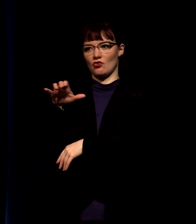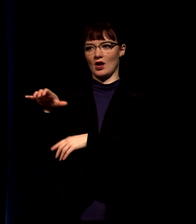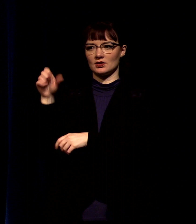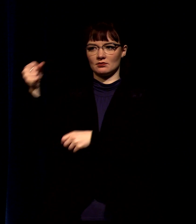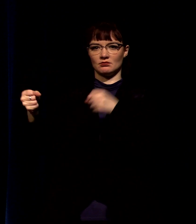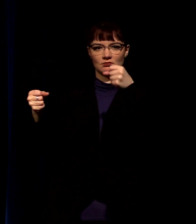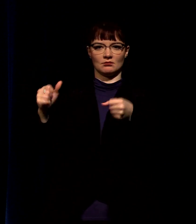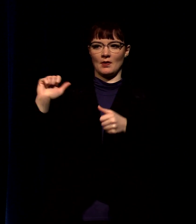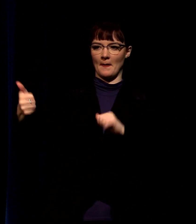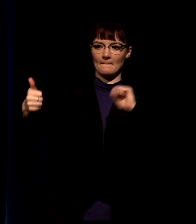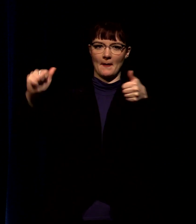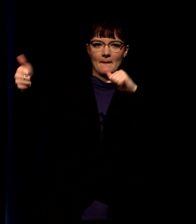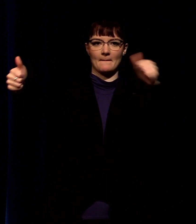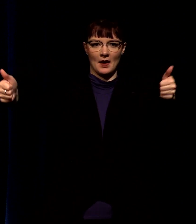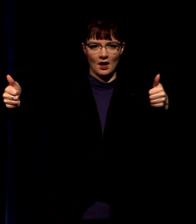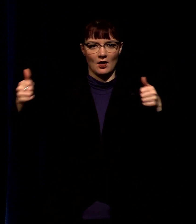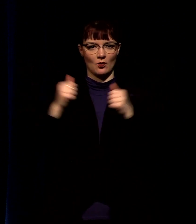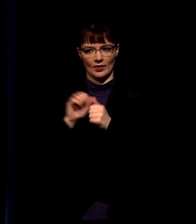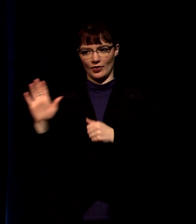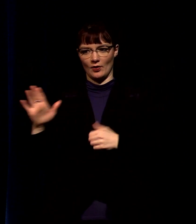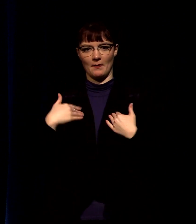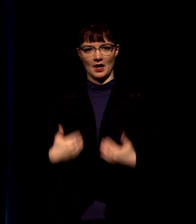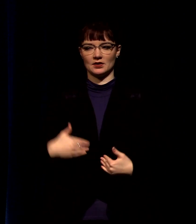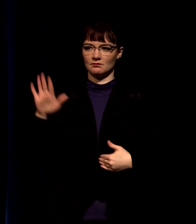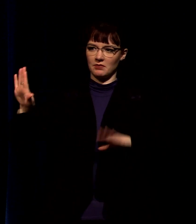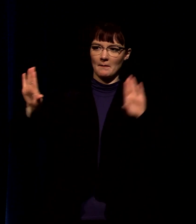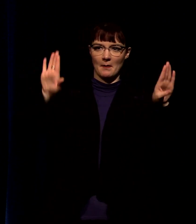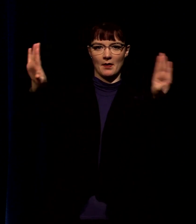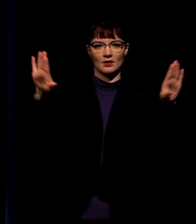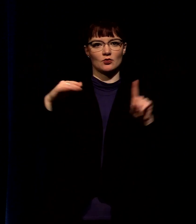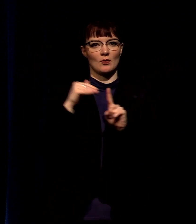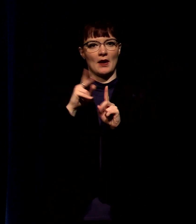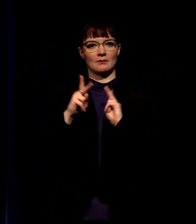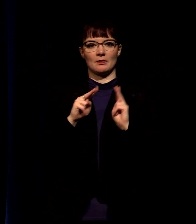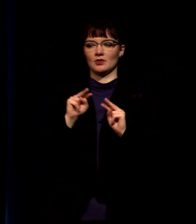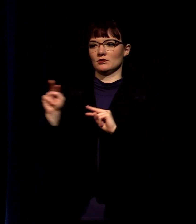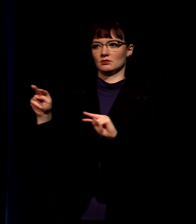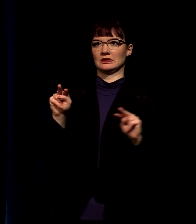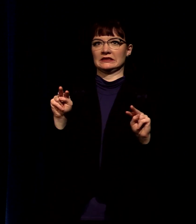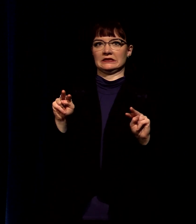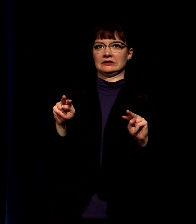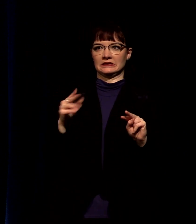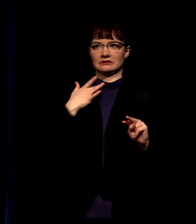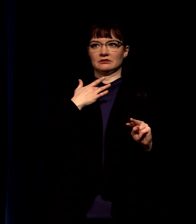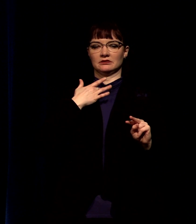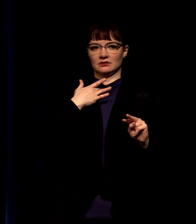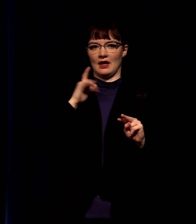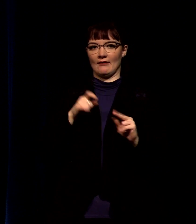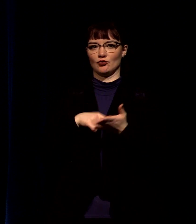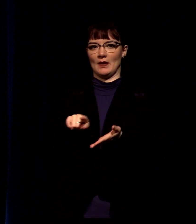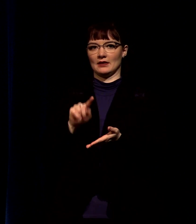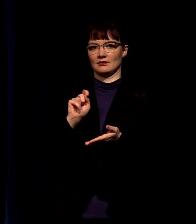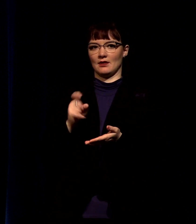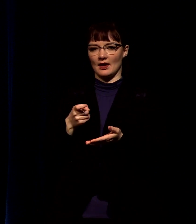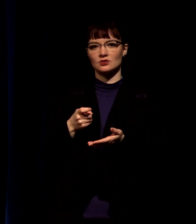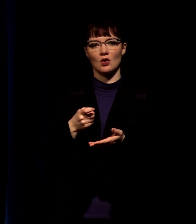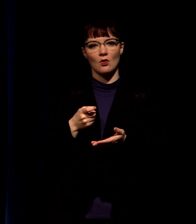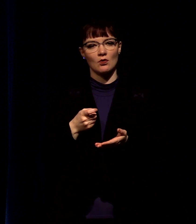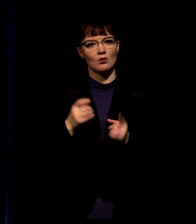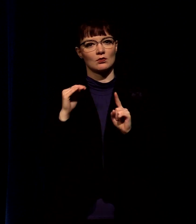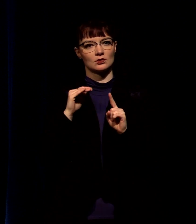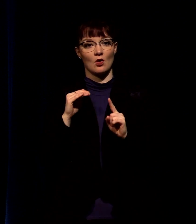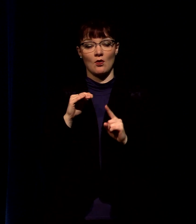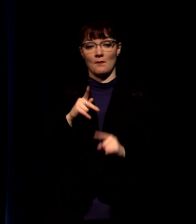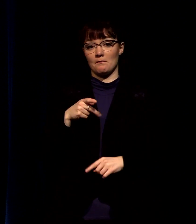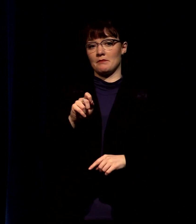as a reminder of you are a people under oppression and they actually raised the taxes and so the palestinians of the day were paying more